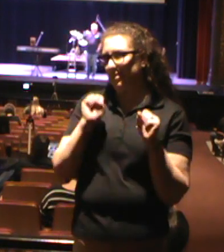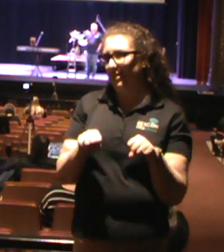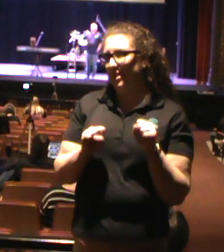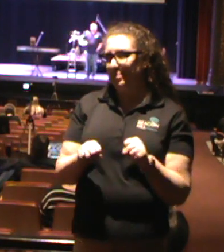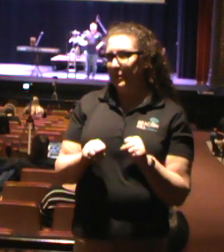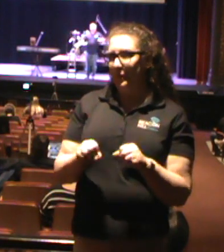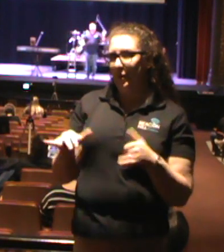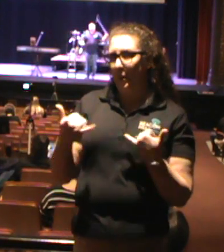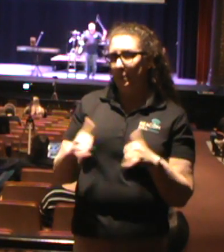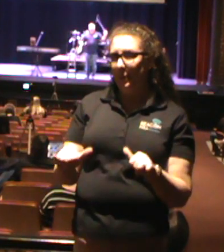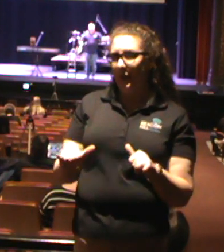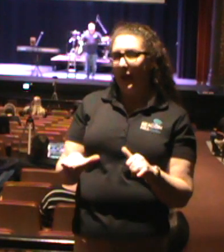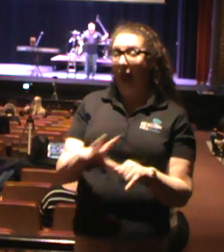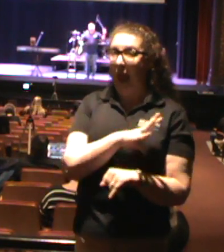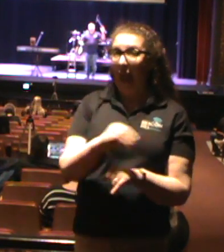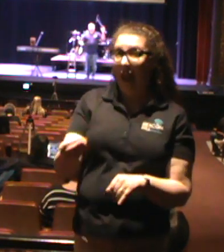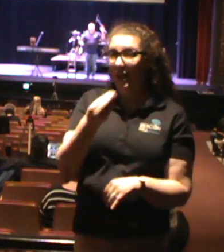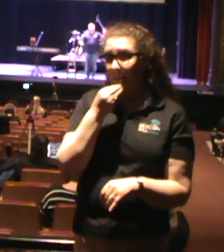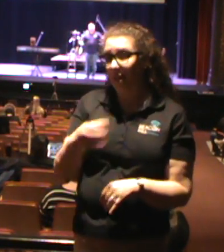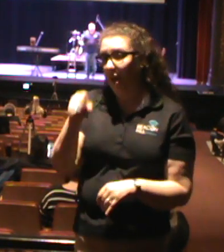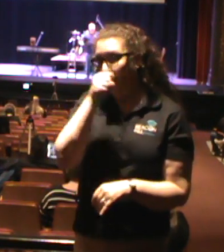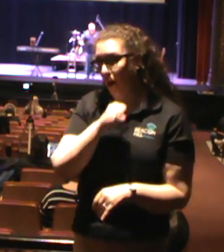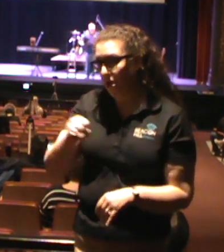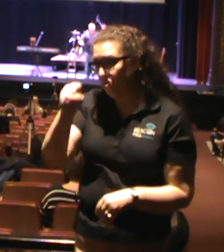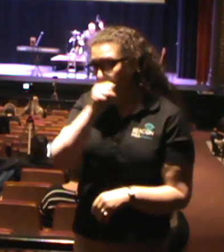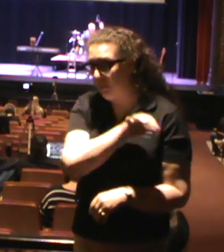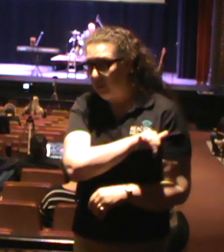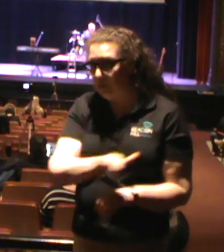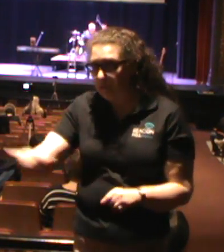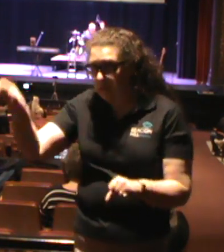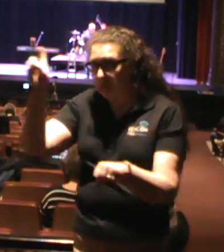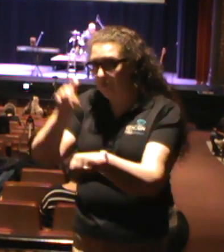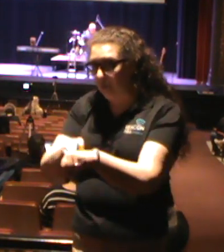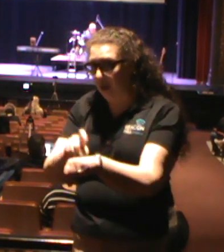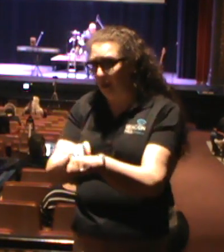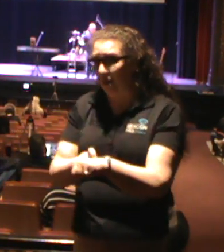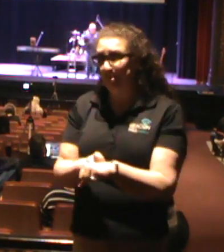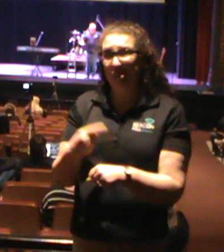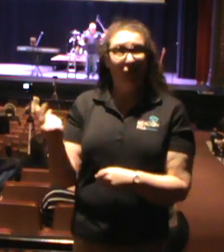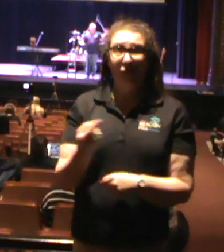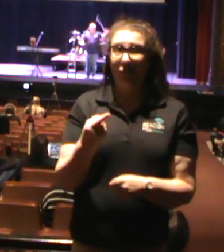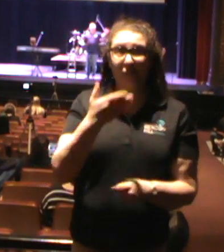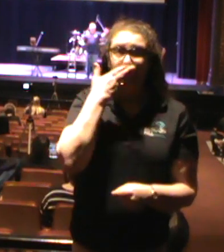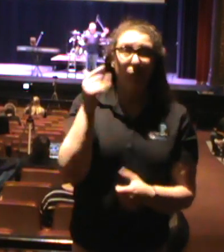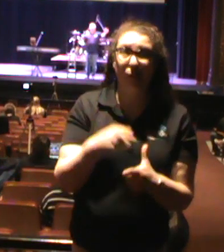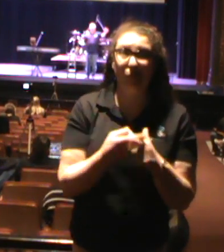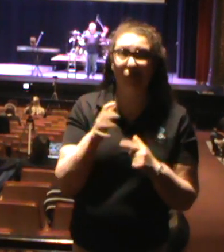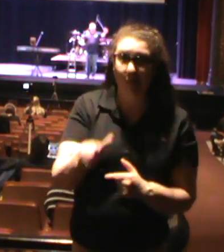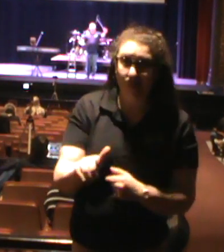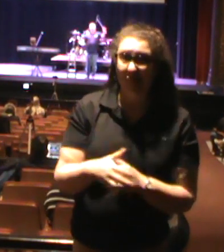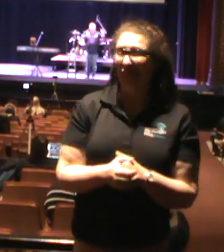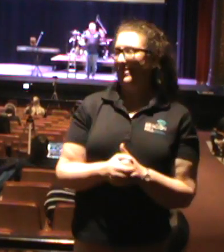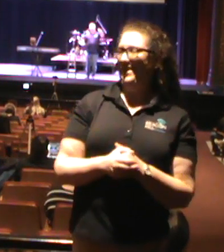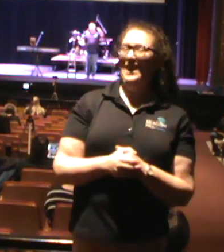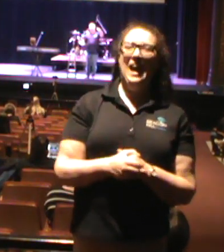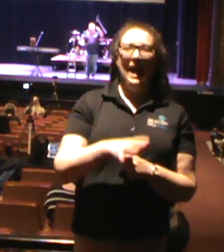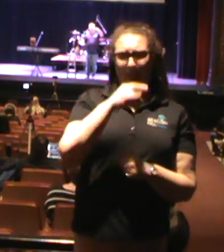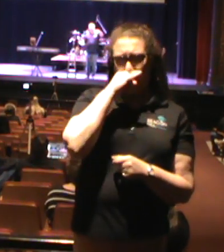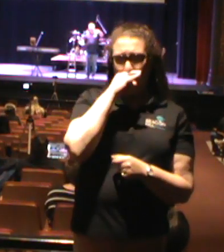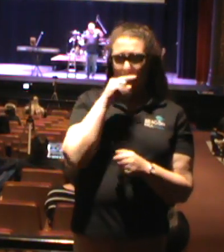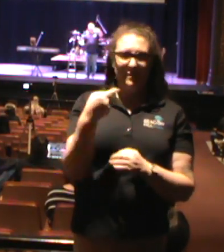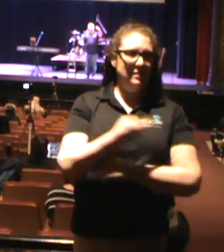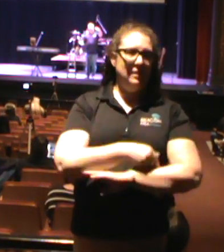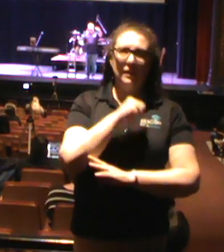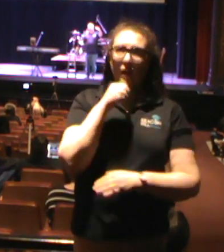on a playground and eat ice cream at the same time. it doesn't get any better than that. And the kids today, they don't